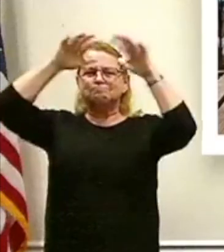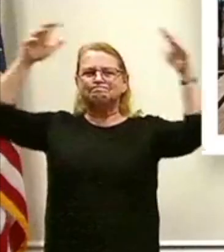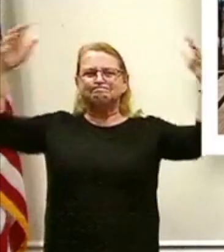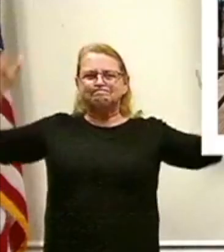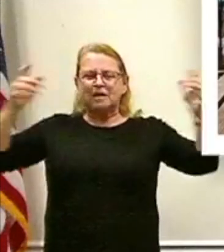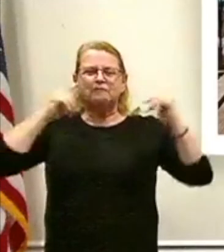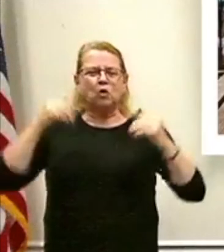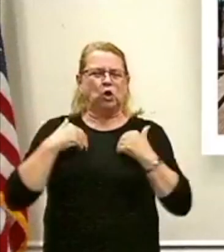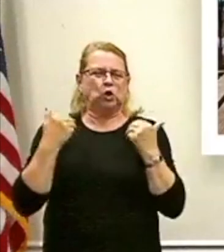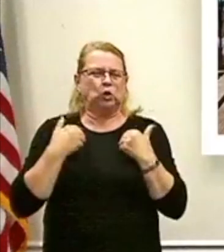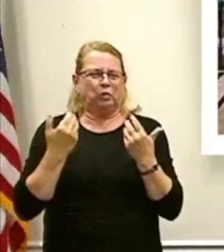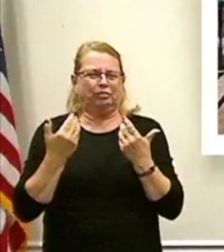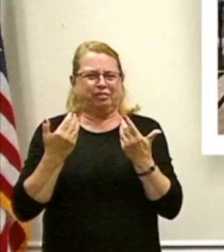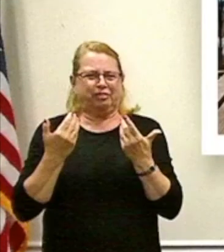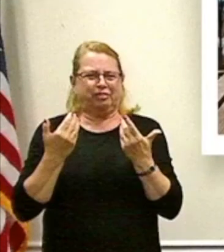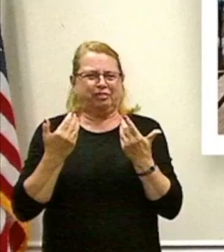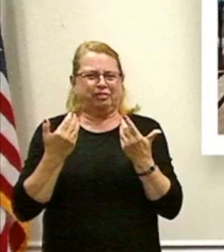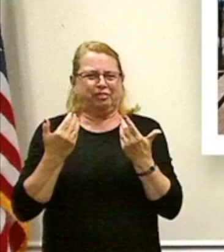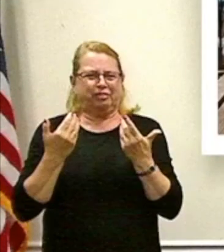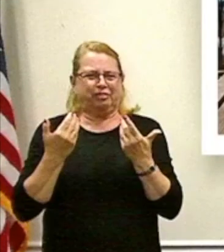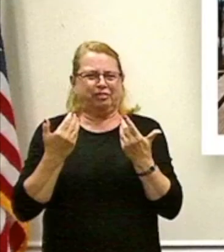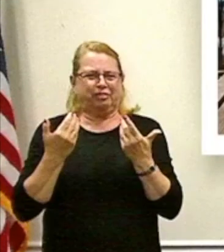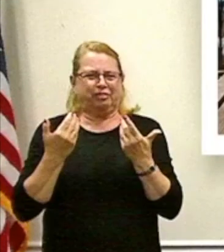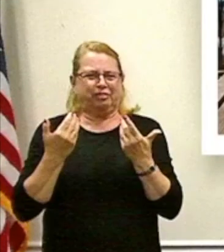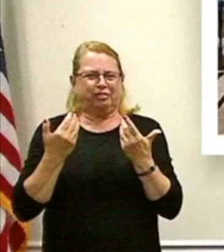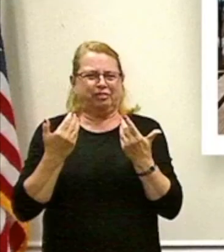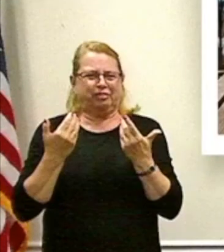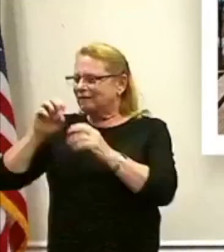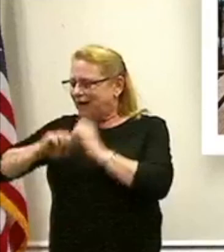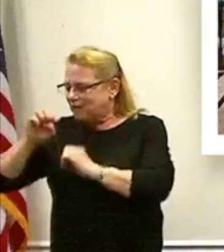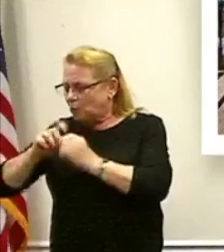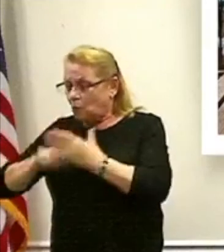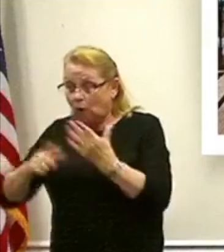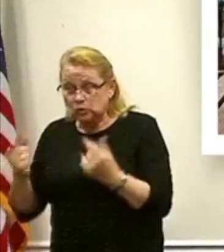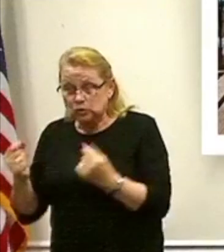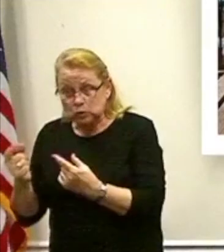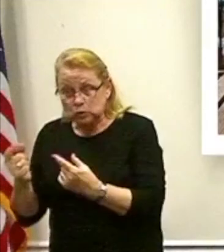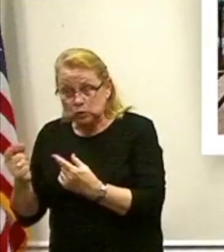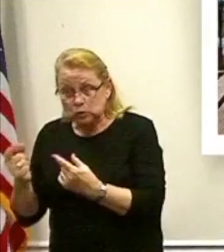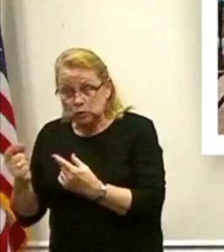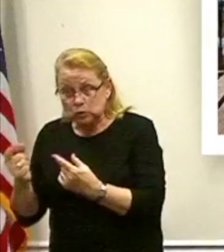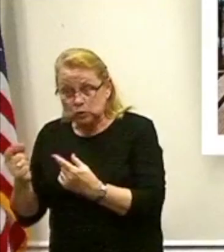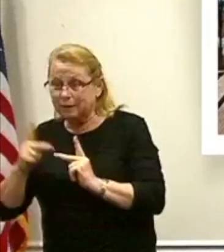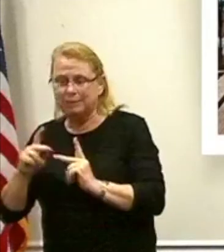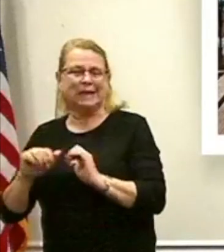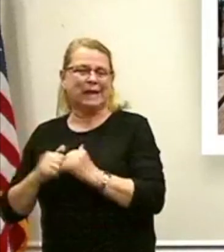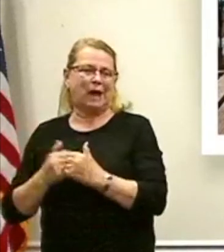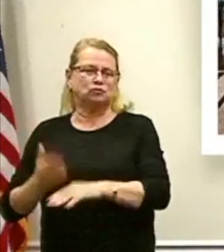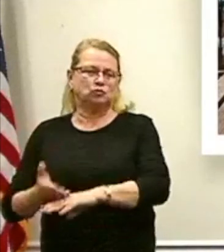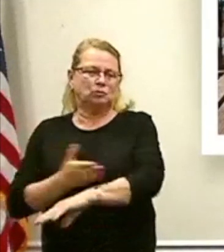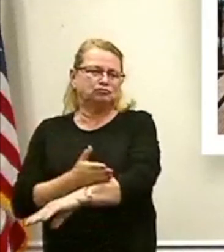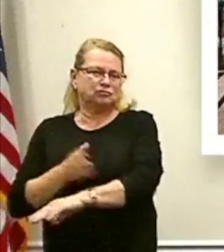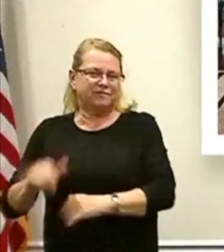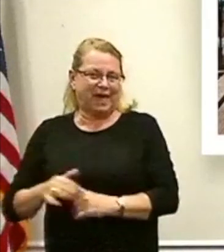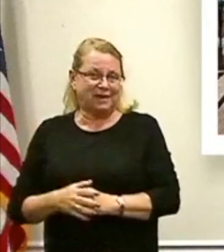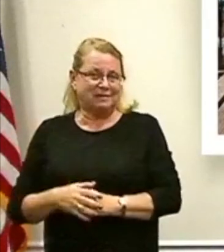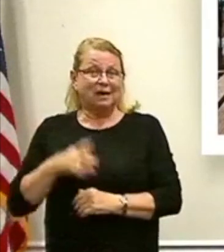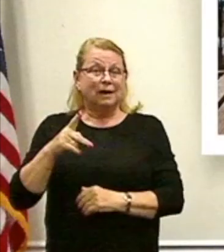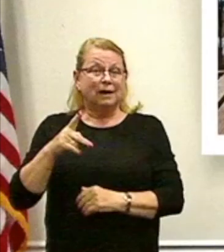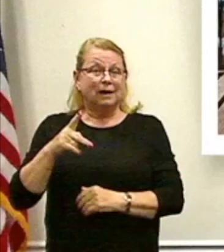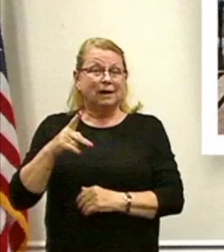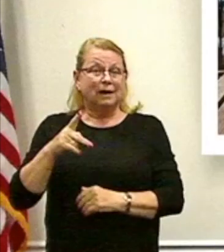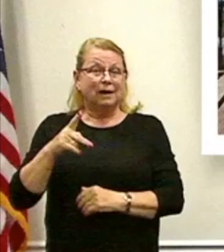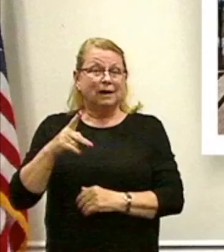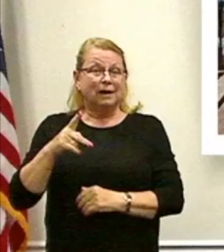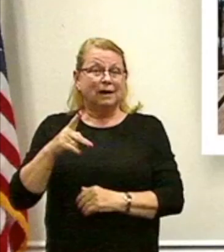the goal of evaluating what we do for young people and how we can do it better. And the path to promise has been led by our deputy